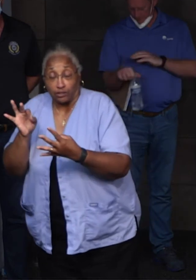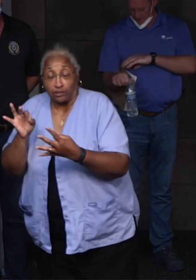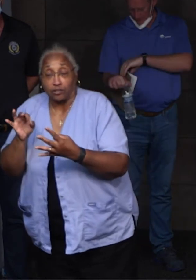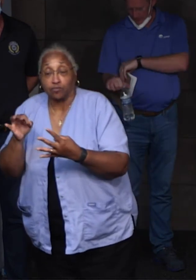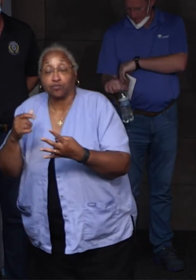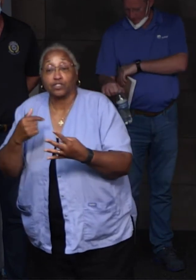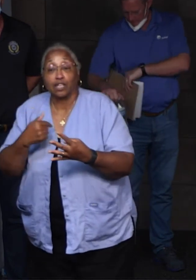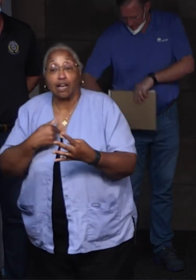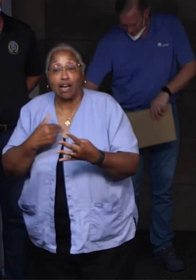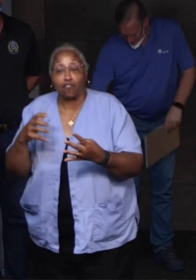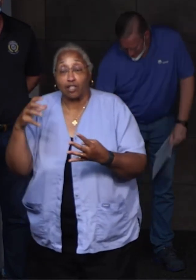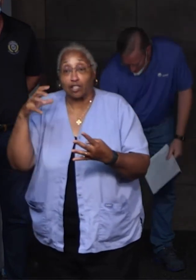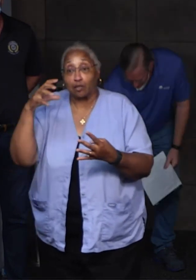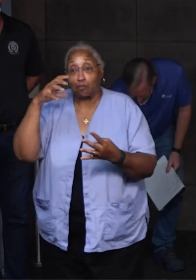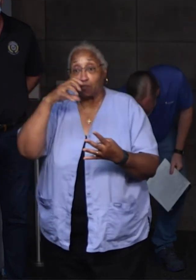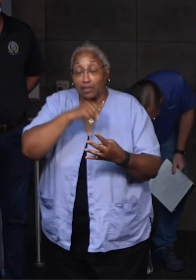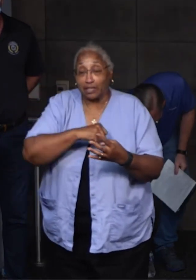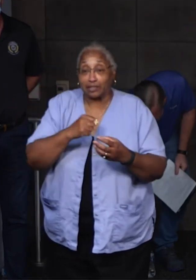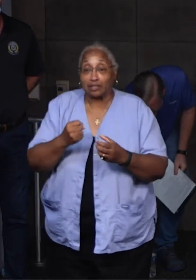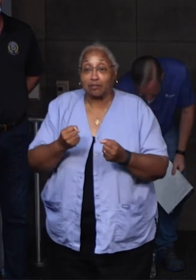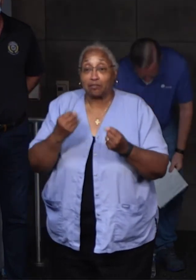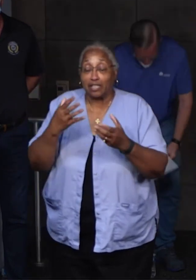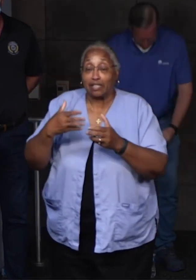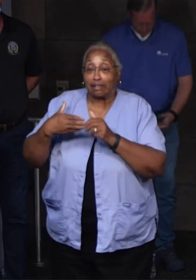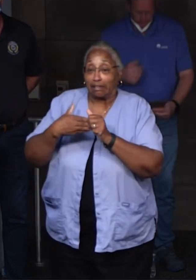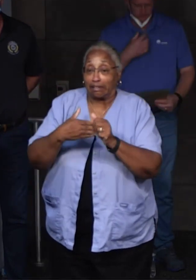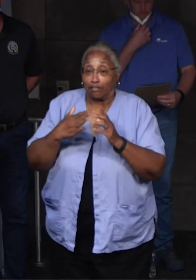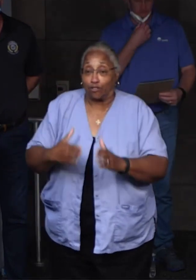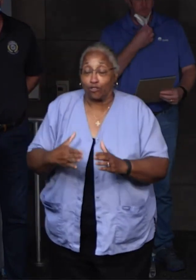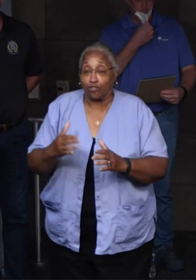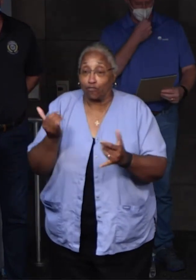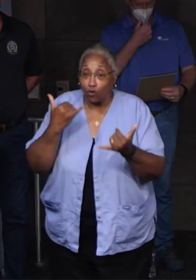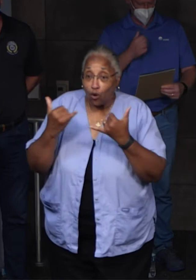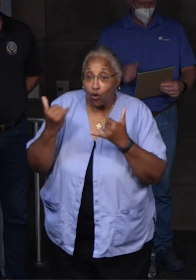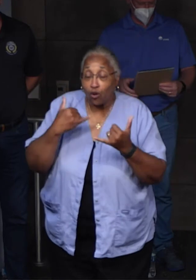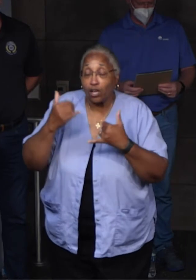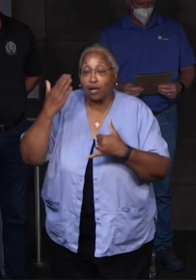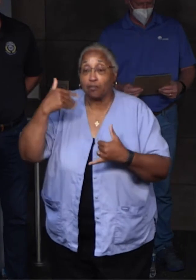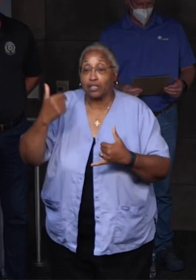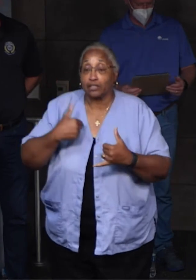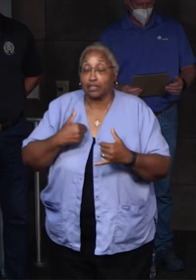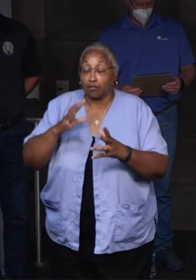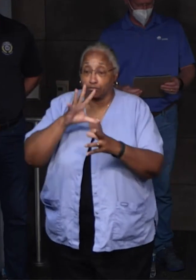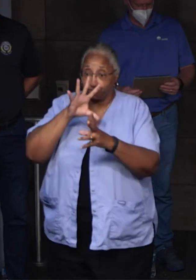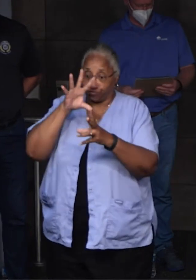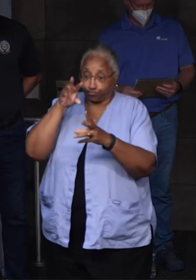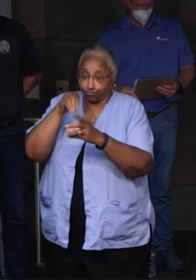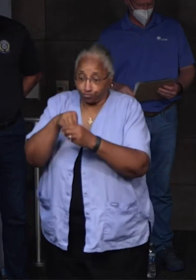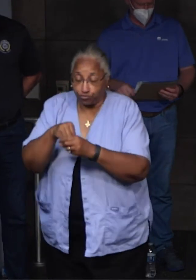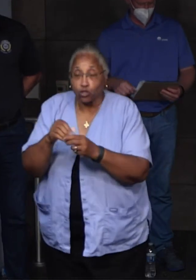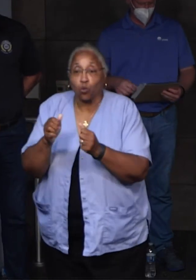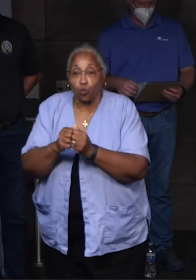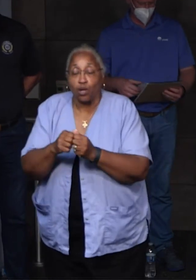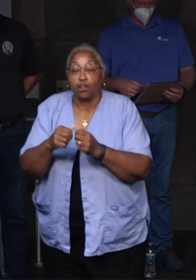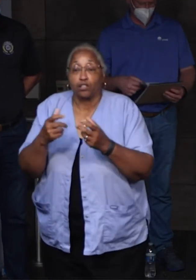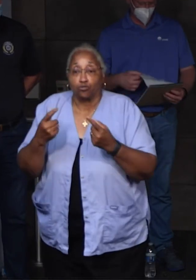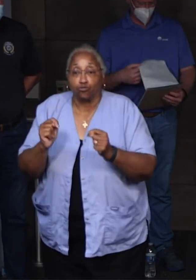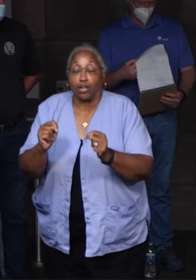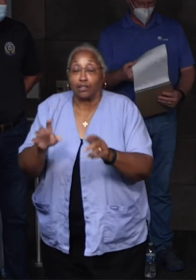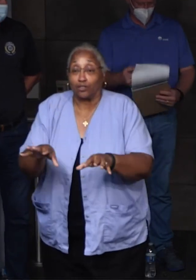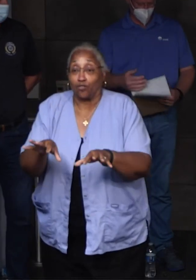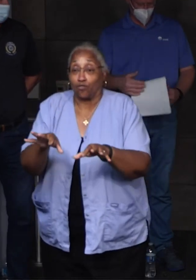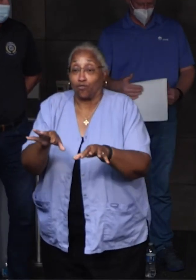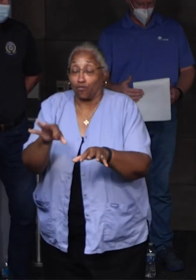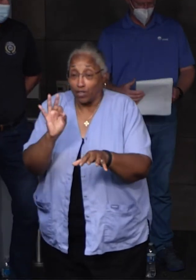missed many leadership calls and things today because I have been so entrenched in trying to find spaces,